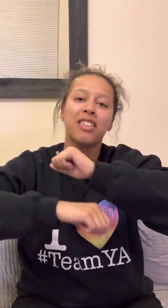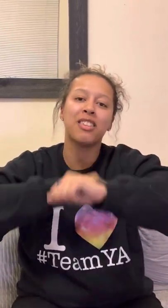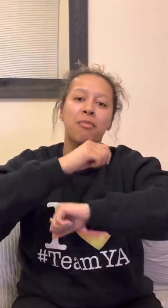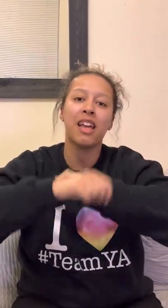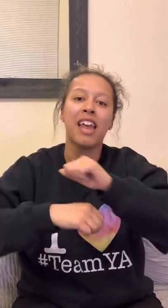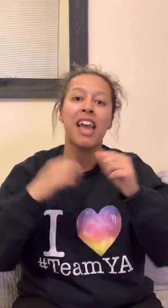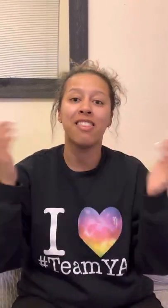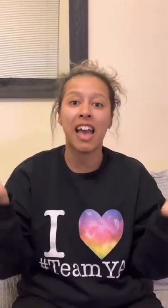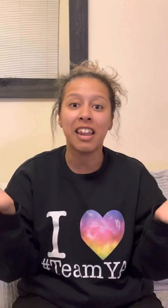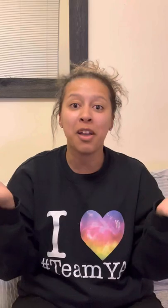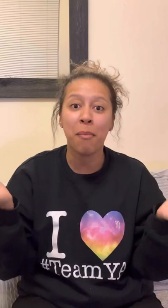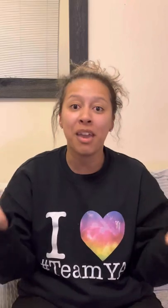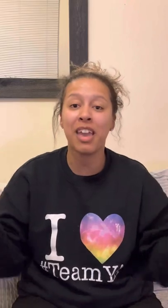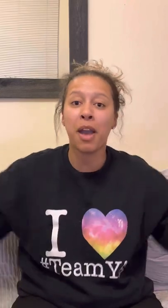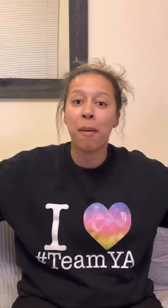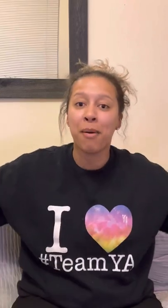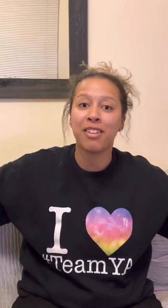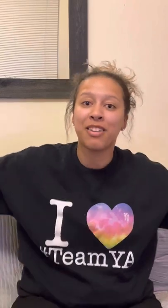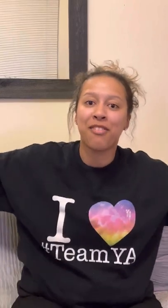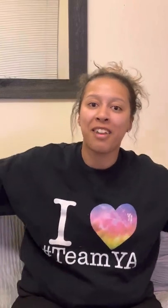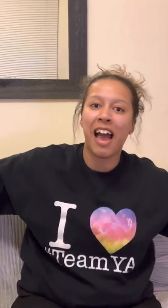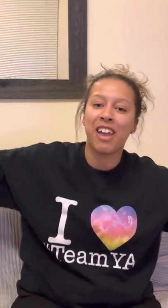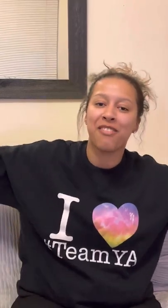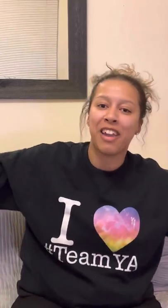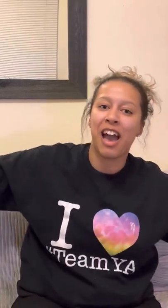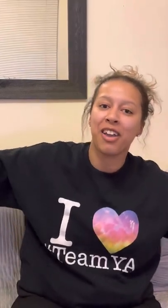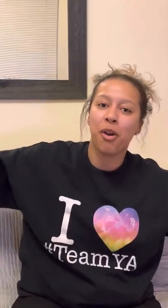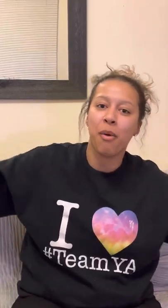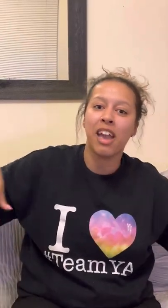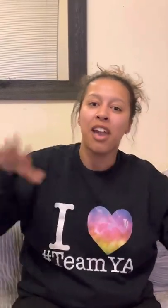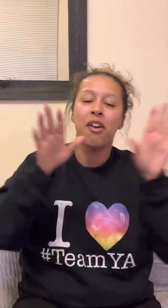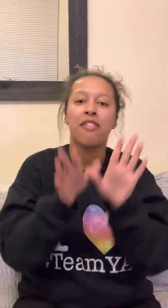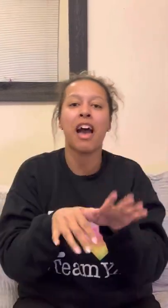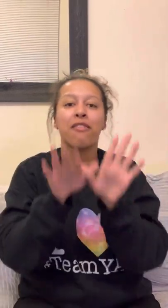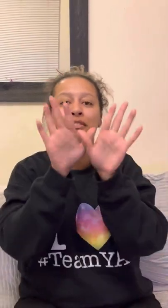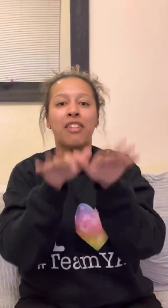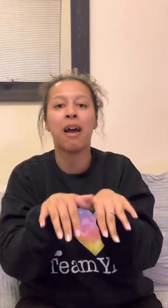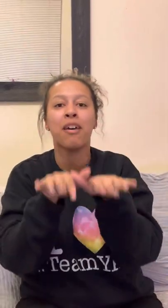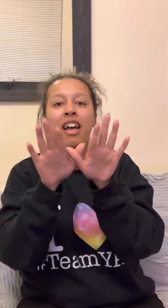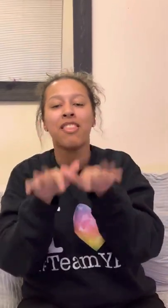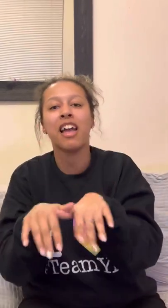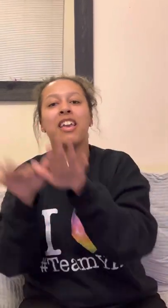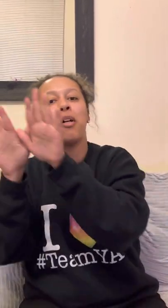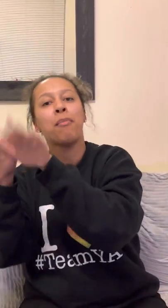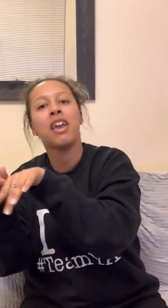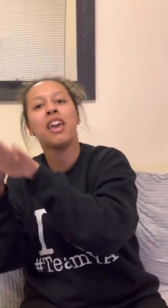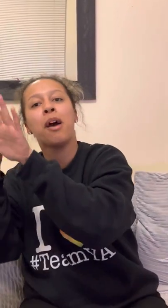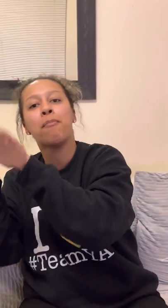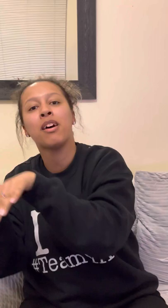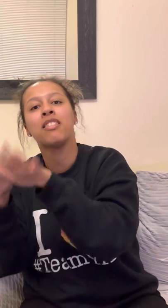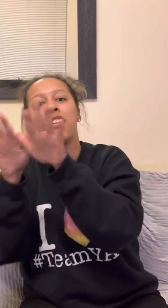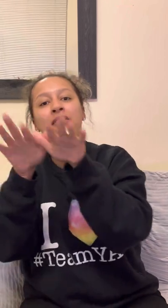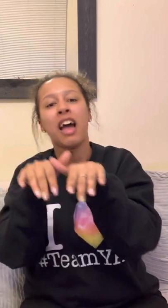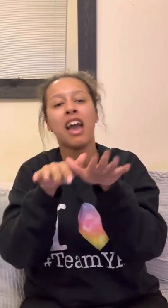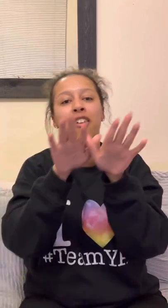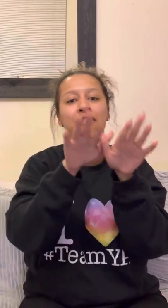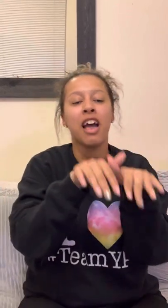Then he'll be a butterfly and fly away. Flap, flap. Then he'll be a butterfly and fly